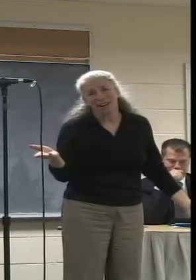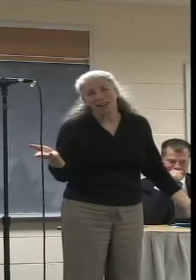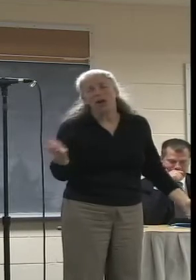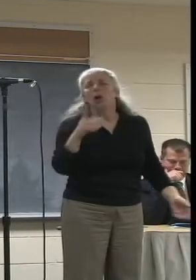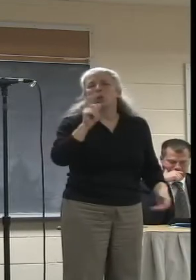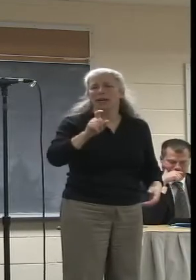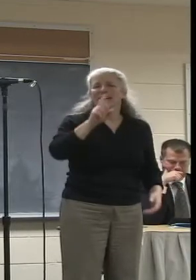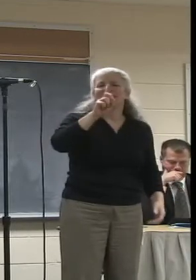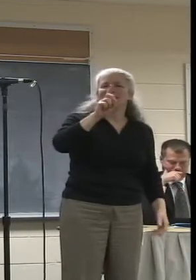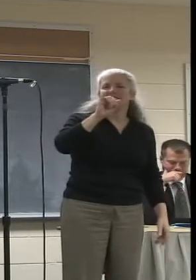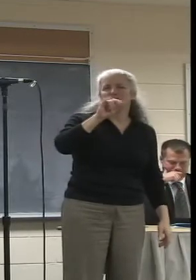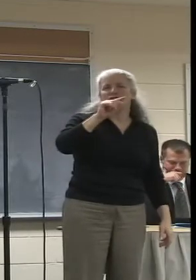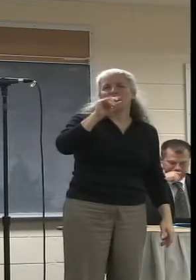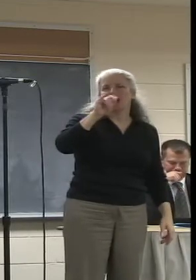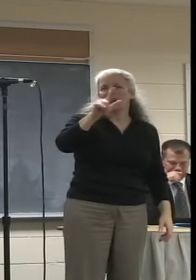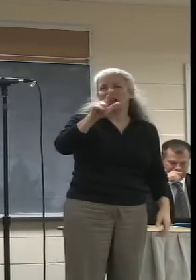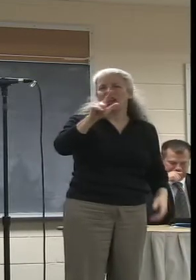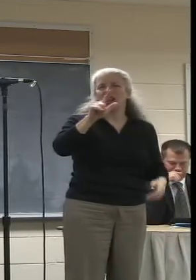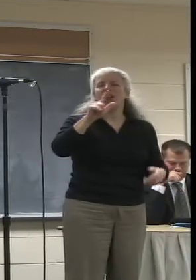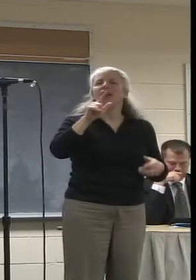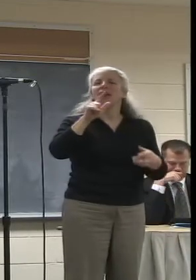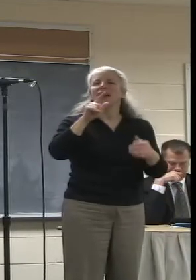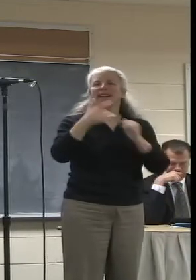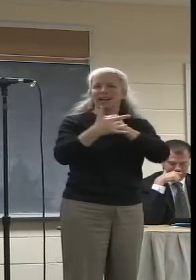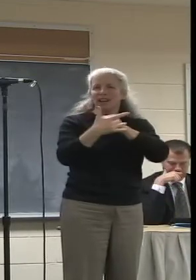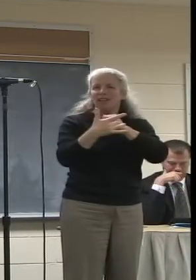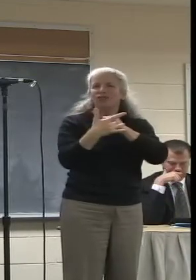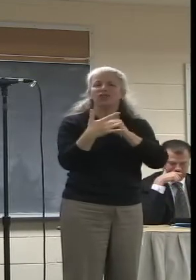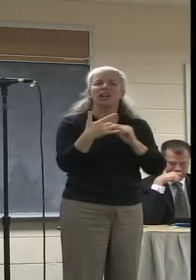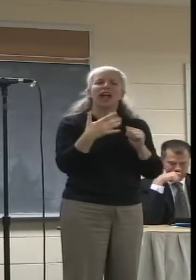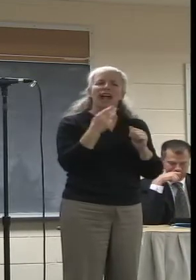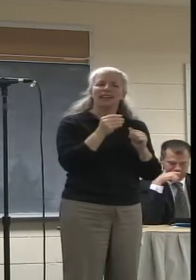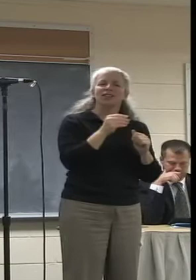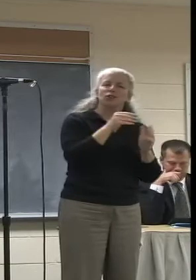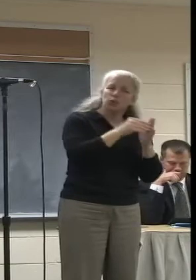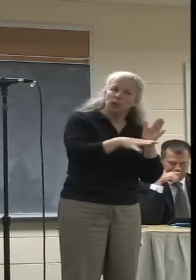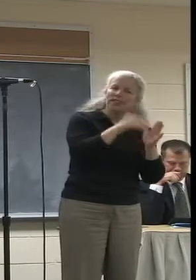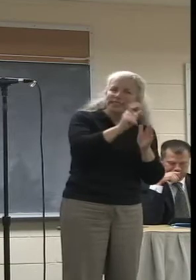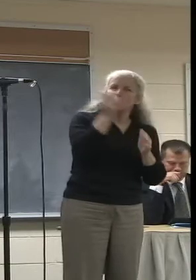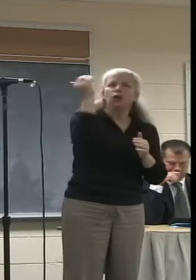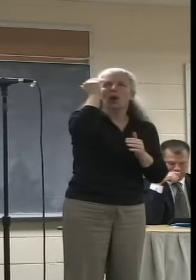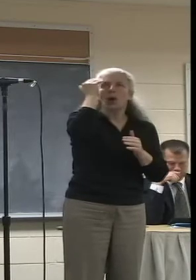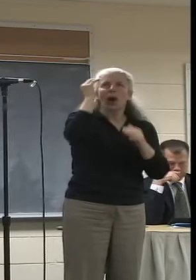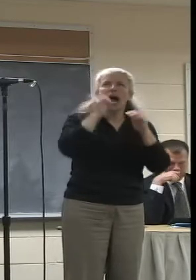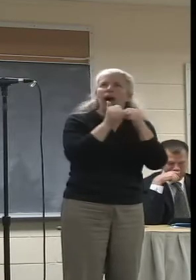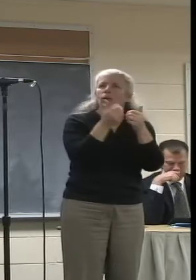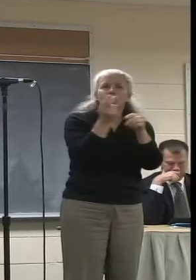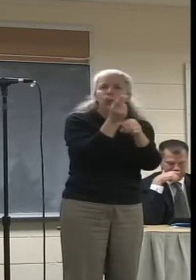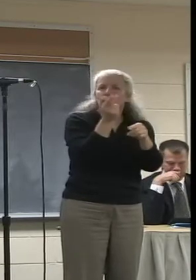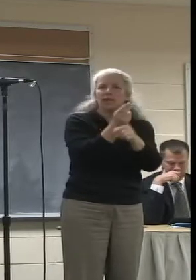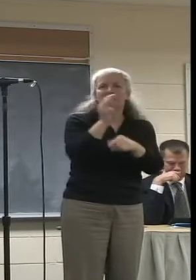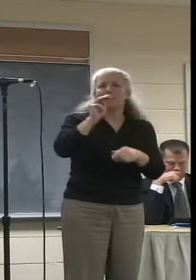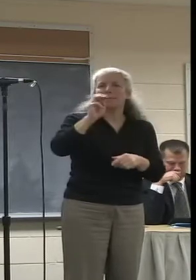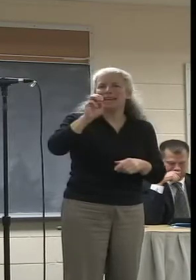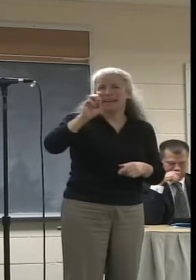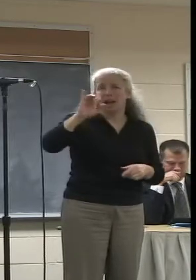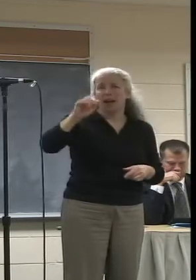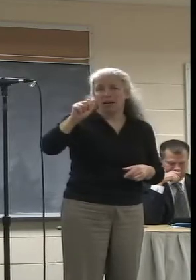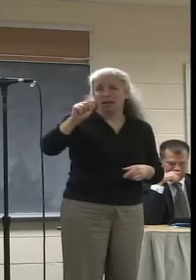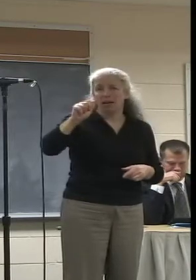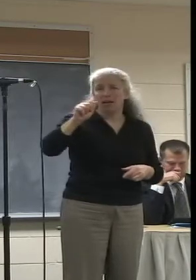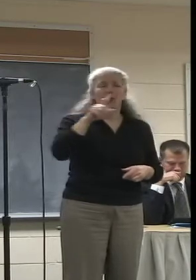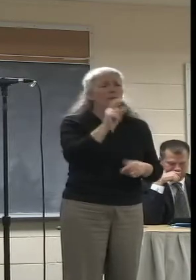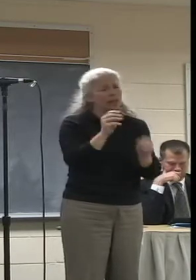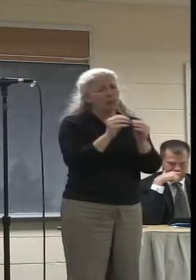media literacy is where our students need to be. And so this agreement with Comcast needs to reflect the fact that funding is